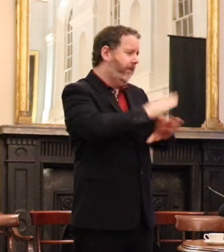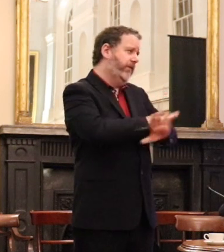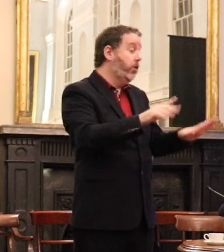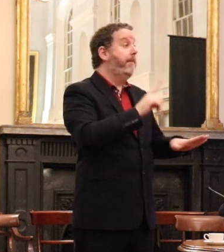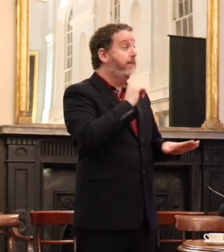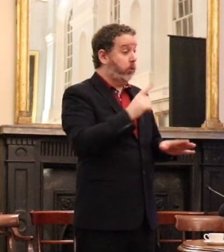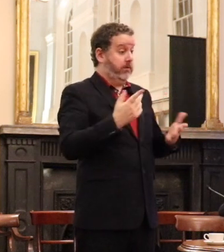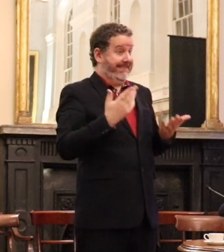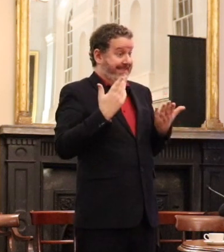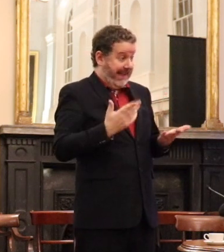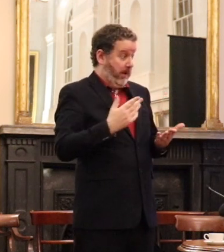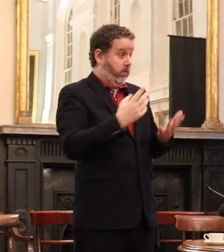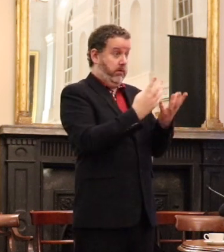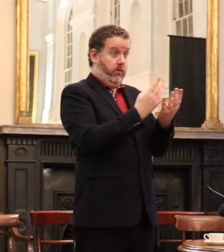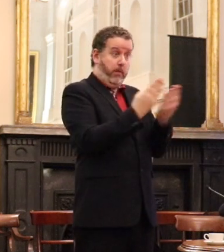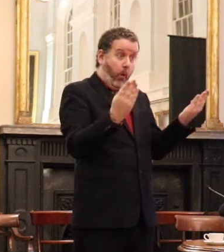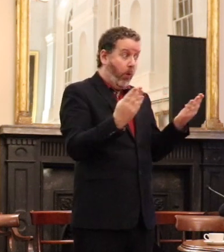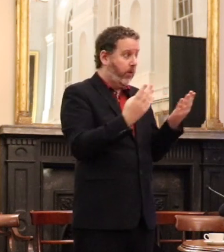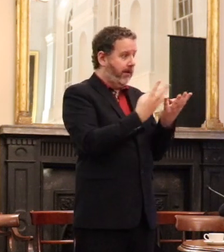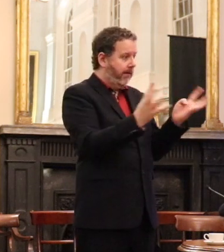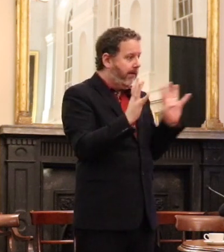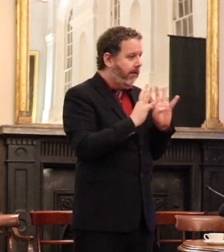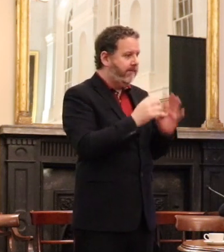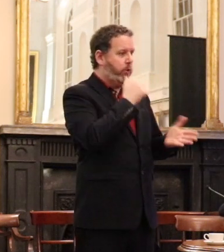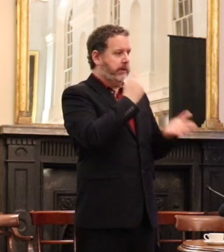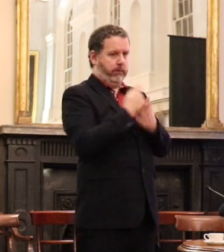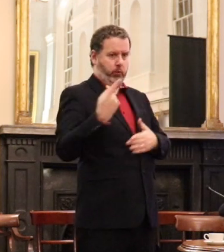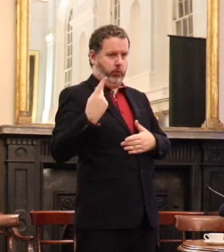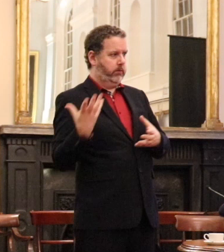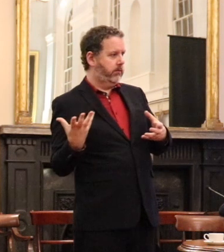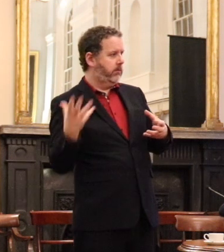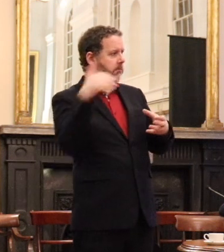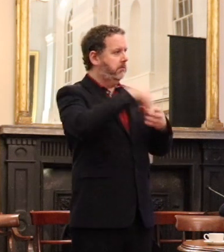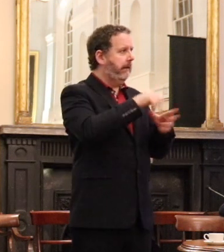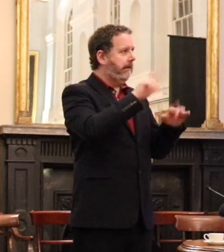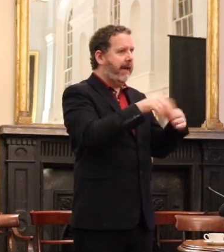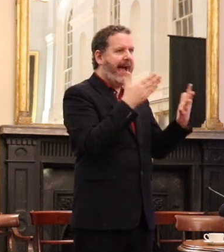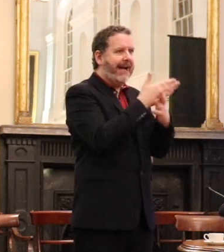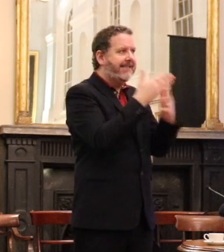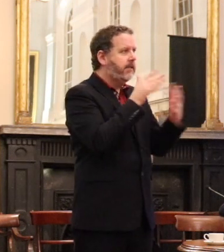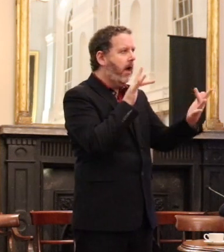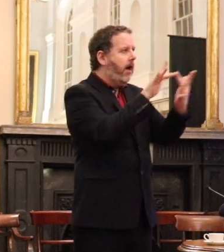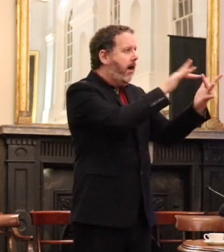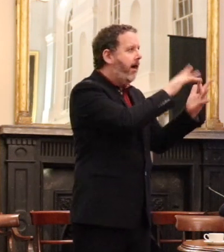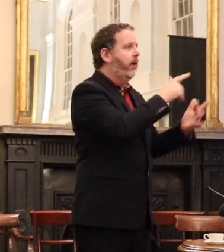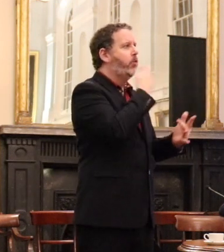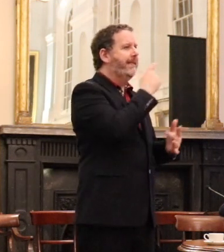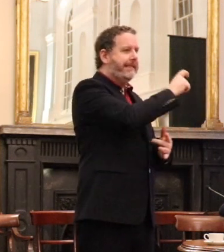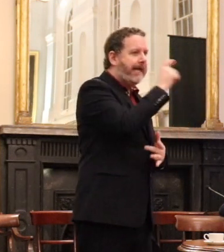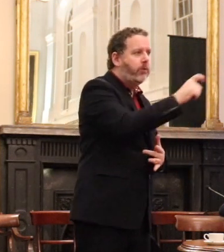page that we've been part of the forum where we have access to officials, official pages,